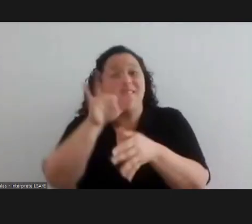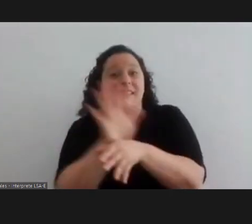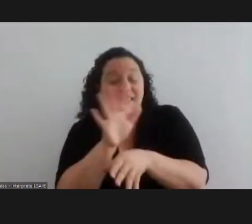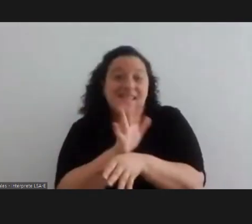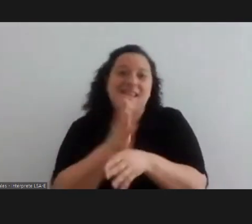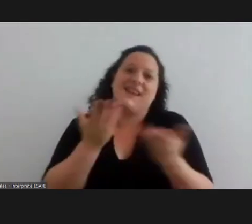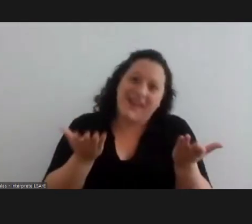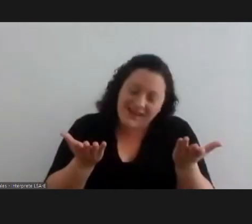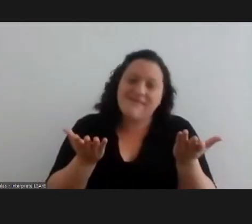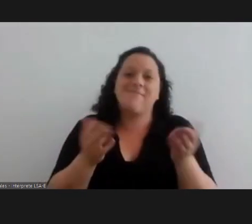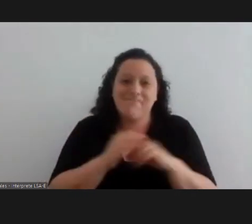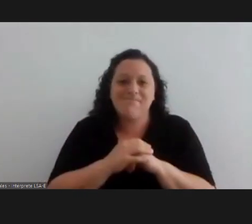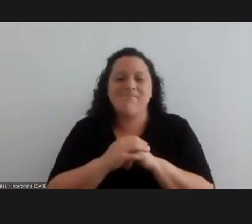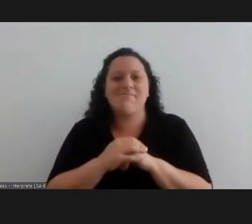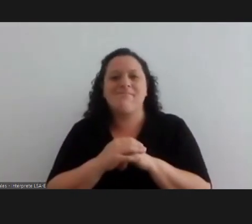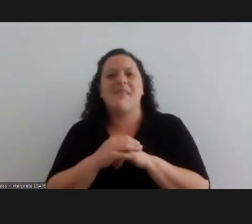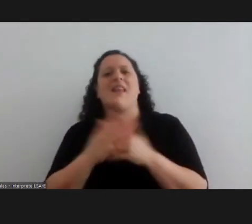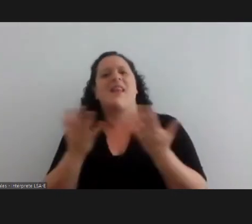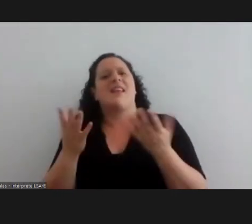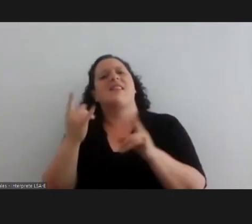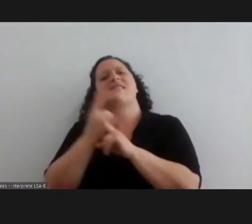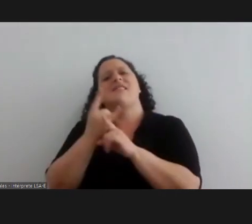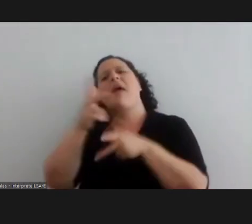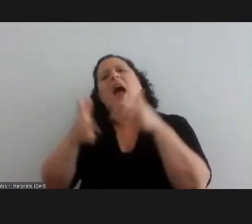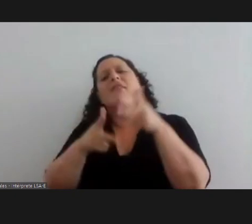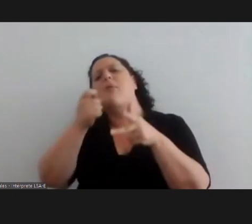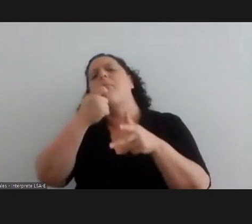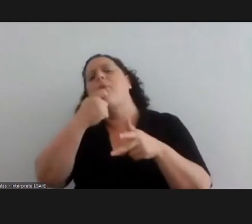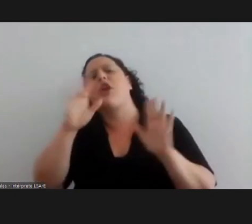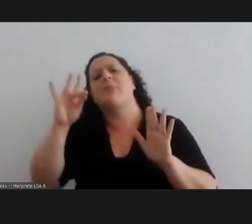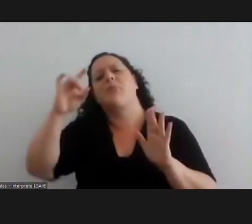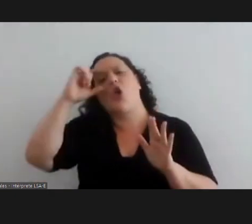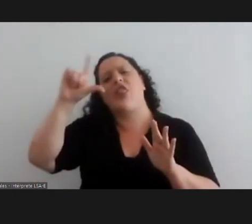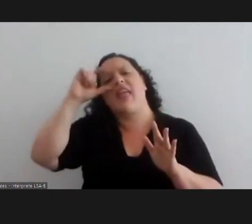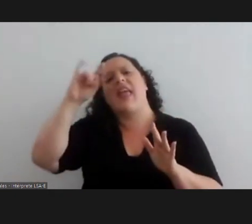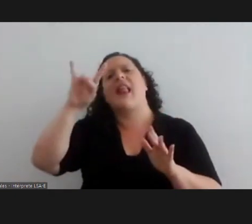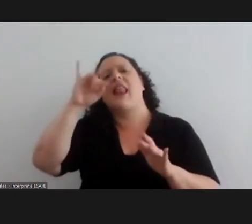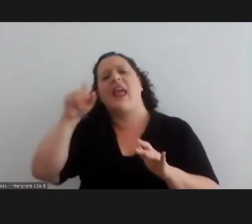because we talk about the less and other